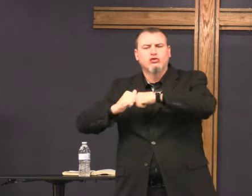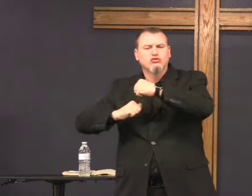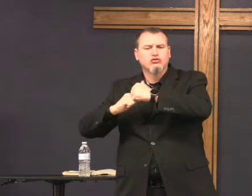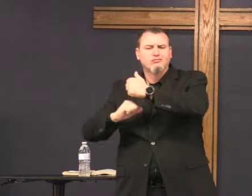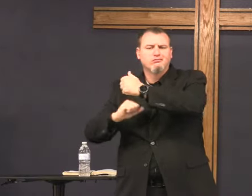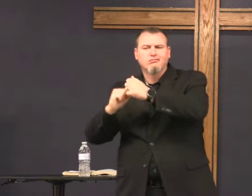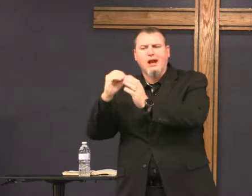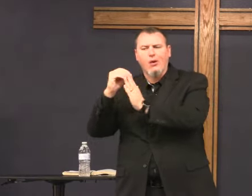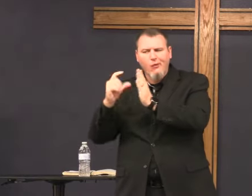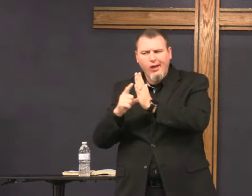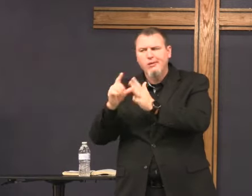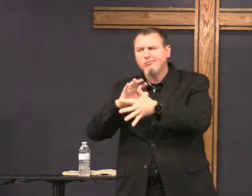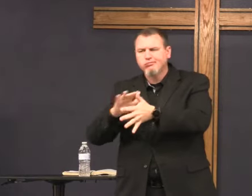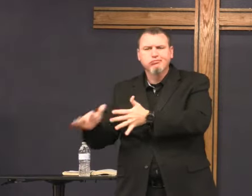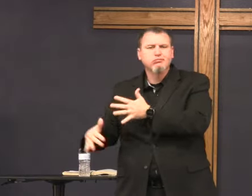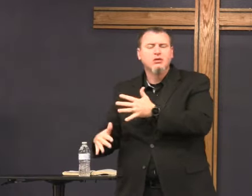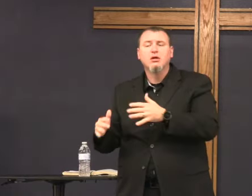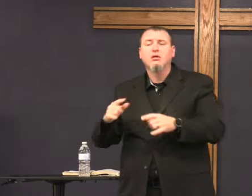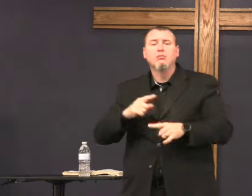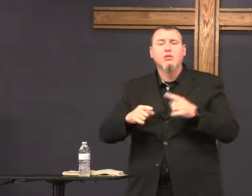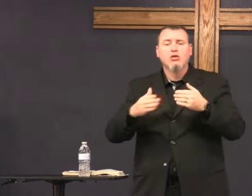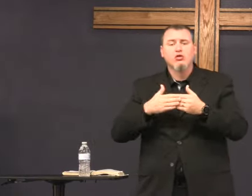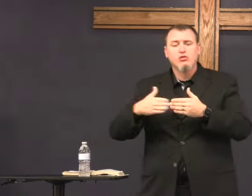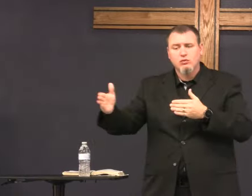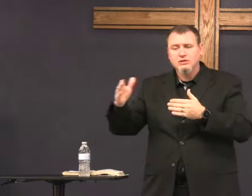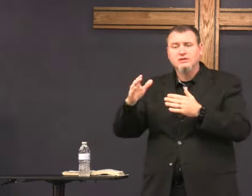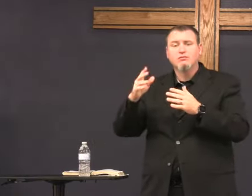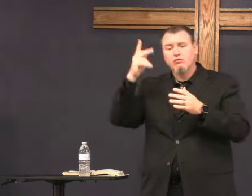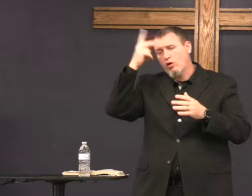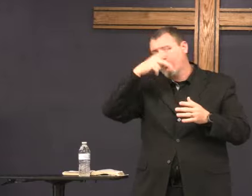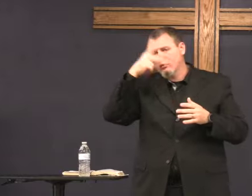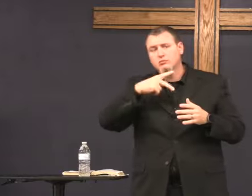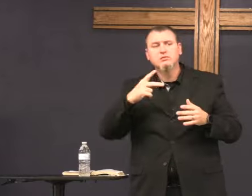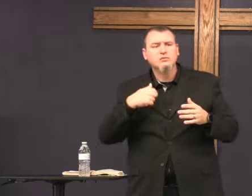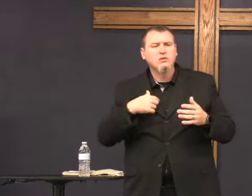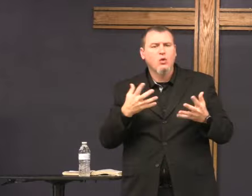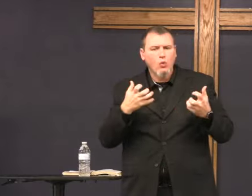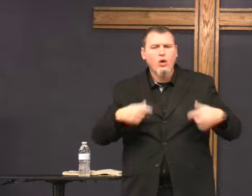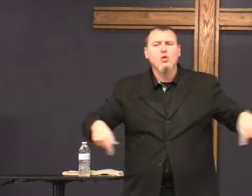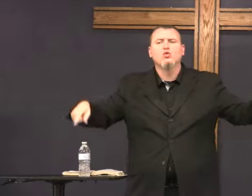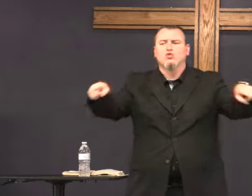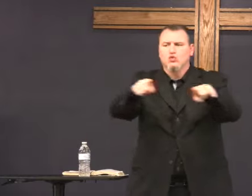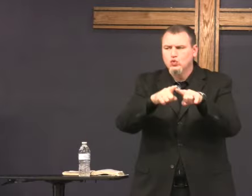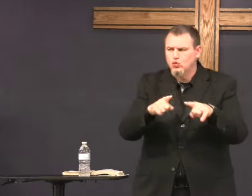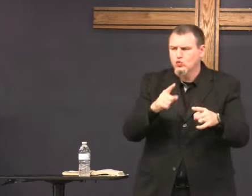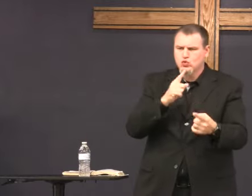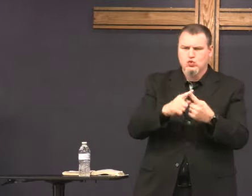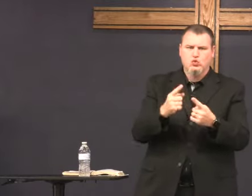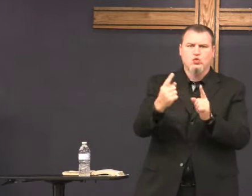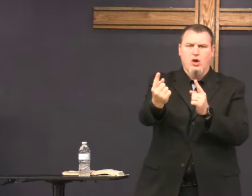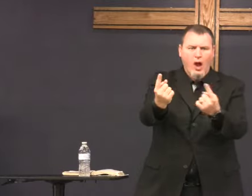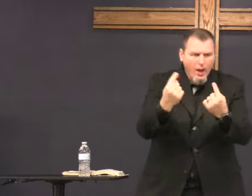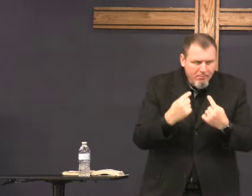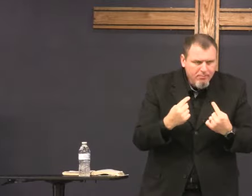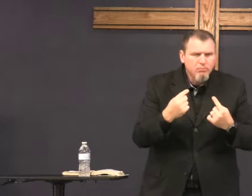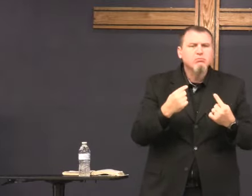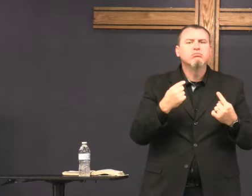we're going have more structure and outline, but from now on in Proverbs, I want you to come,